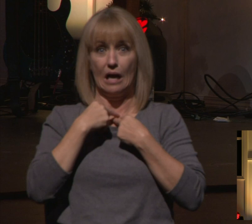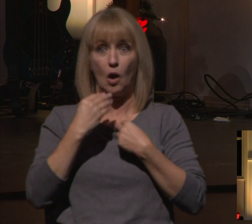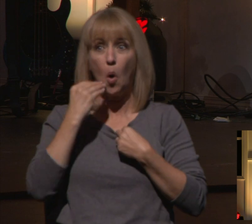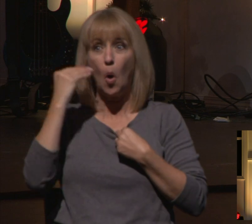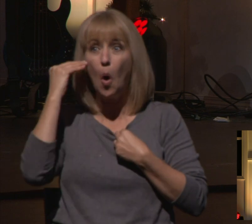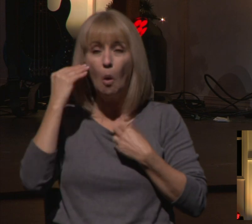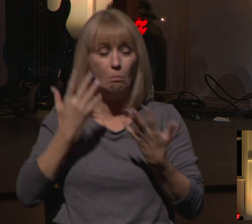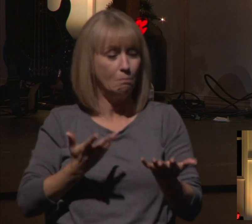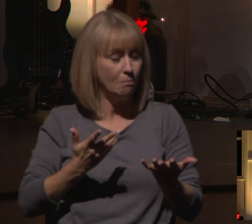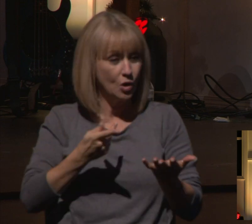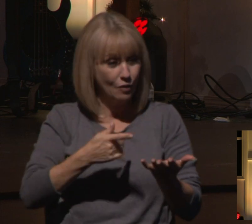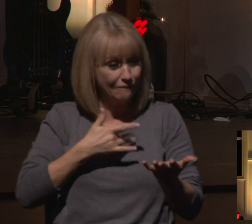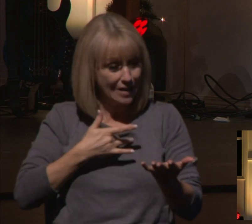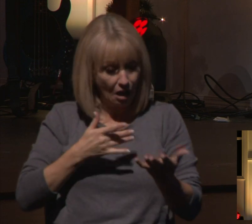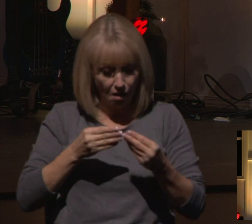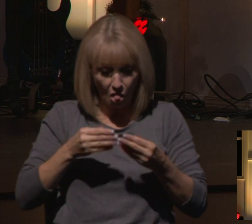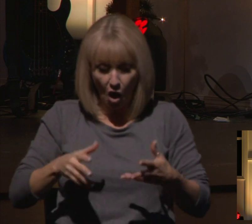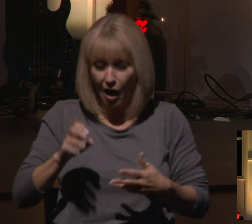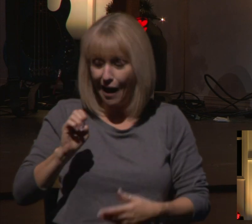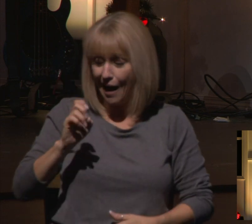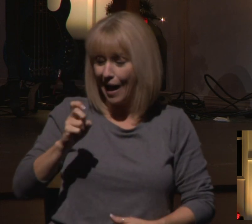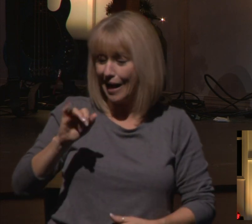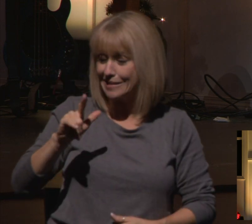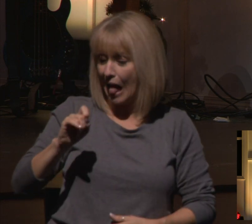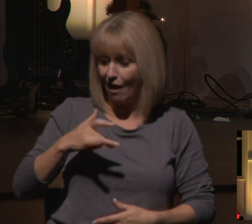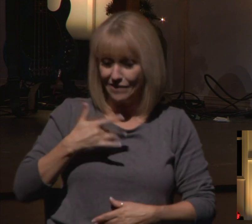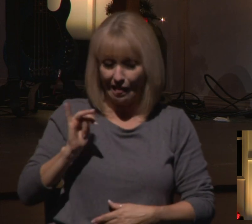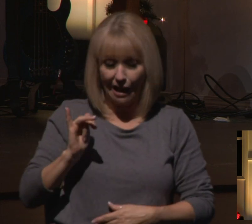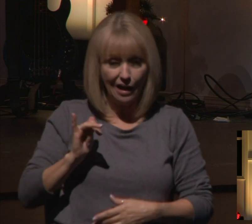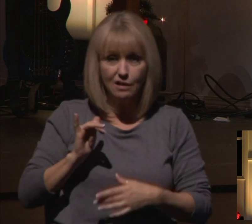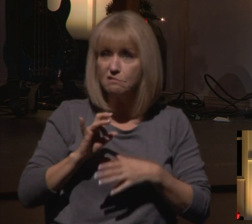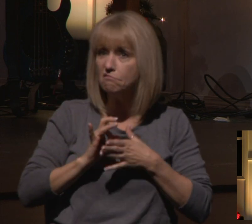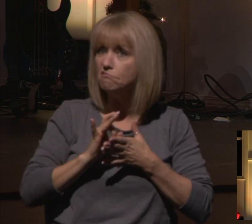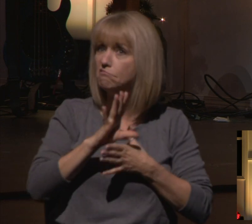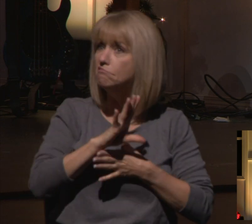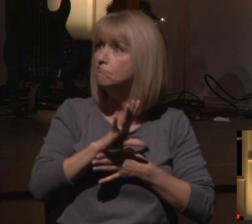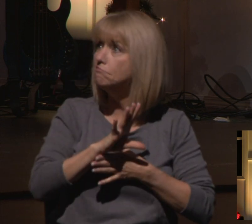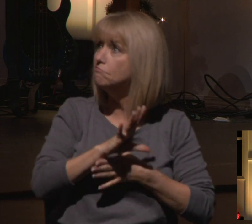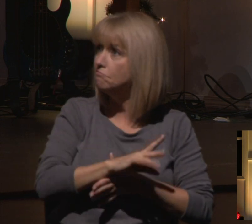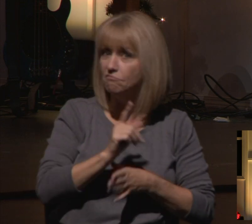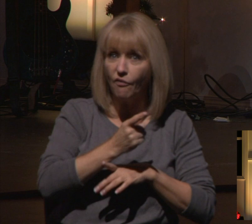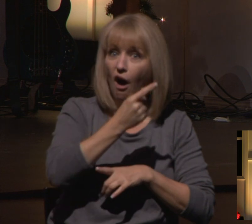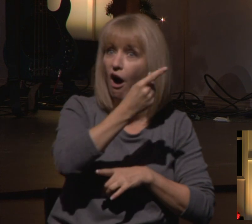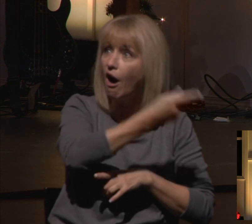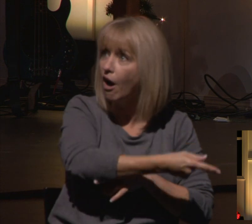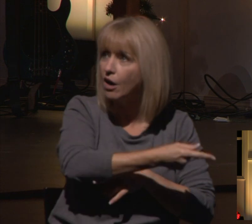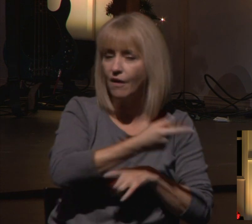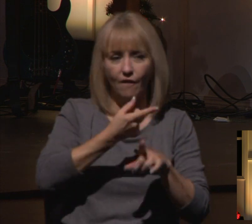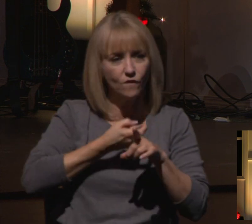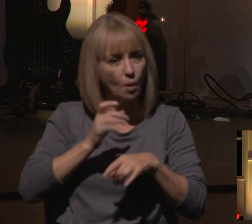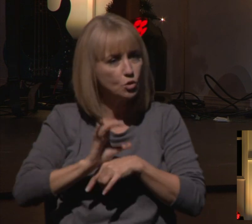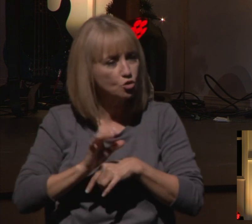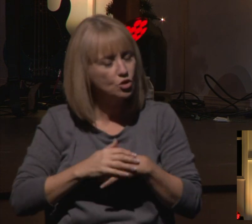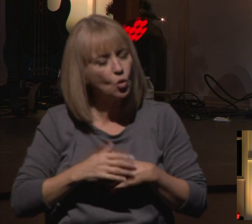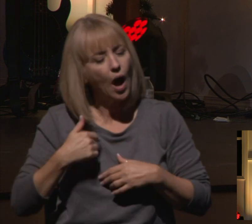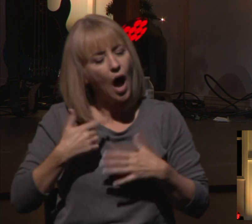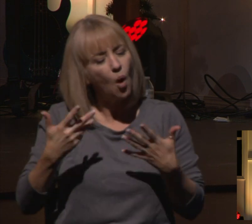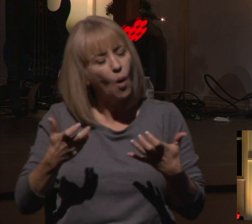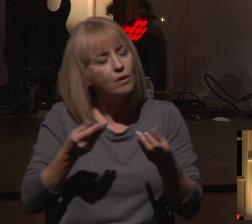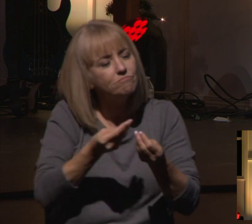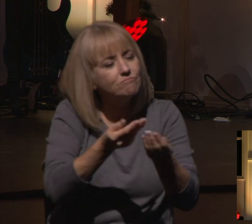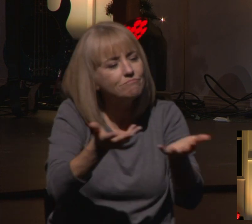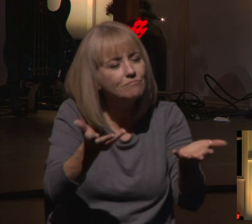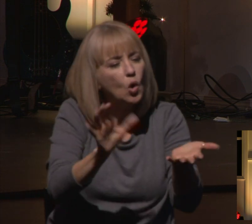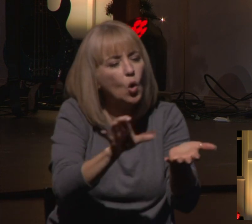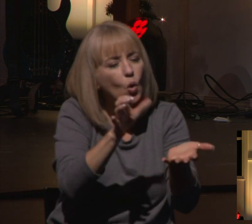and that you're far away. And so we want to do this Christmas series where we're able to bring a little bit of Christmas to you, no matter what situation you're in. And so there's two